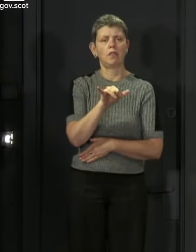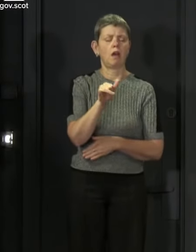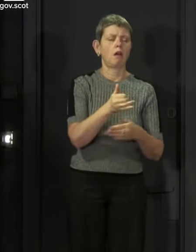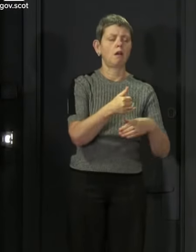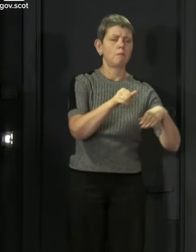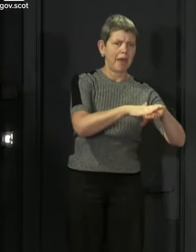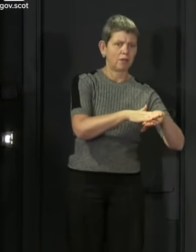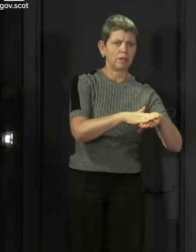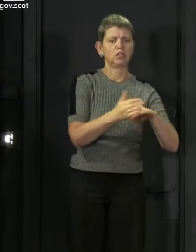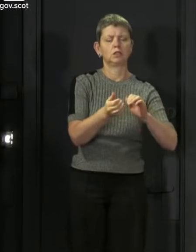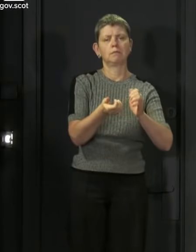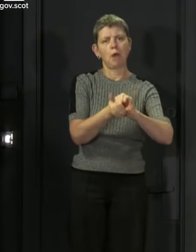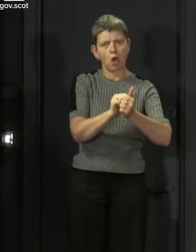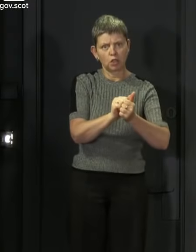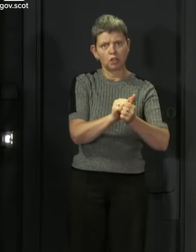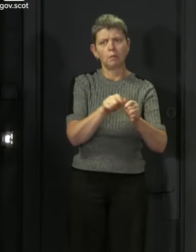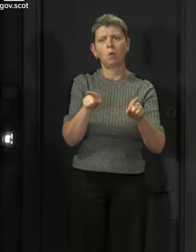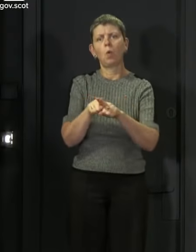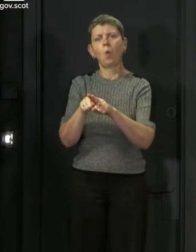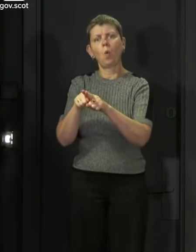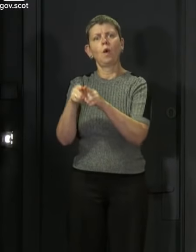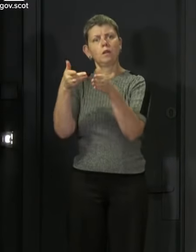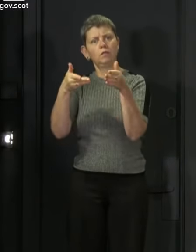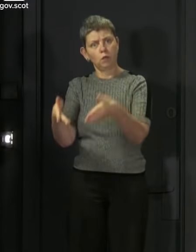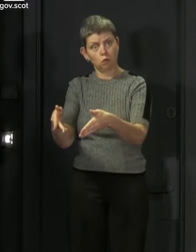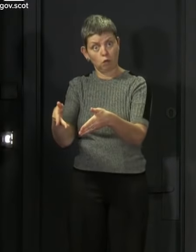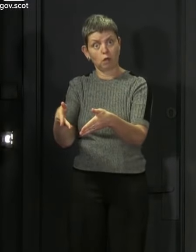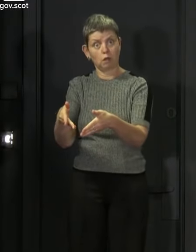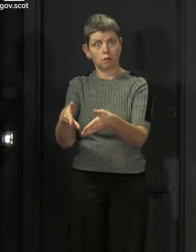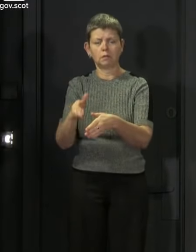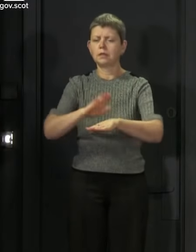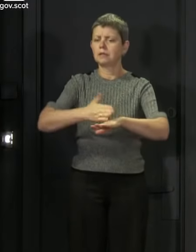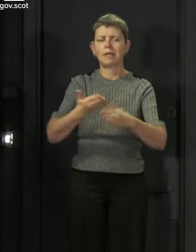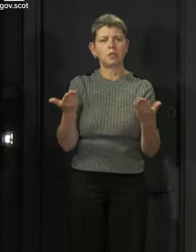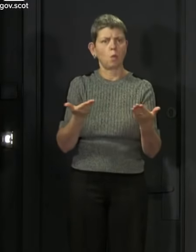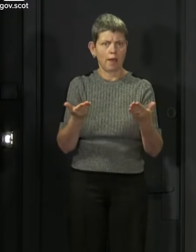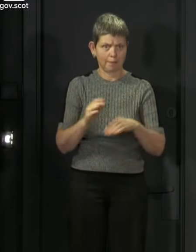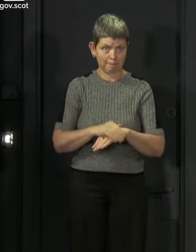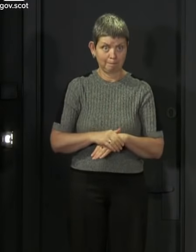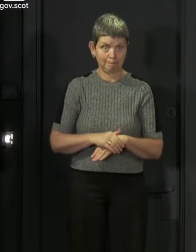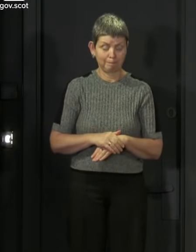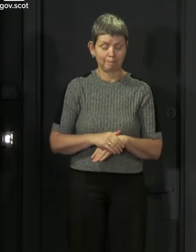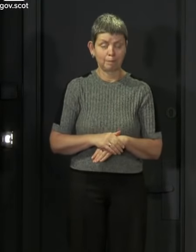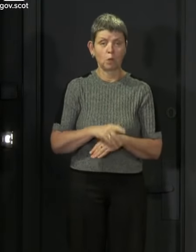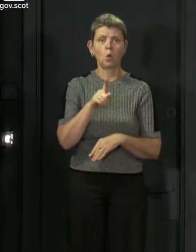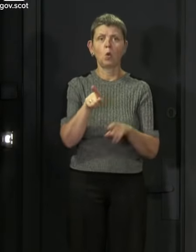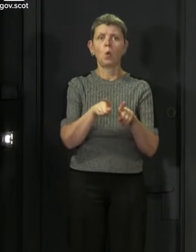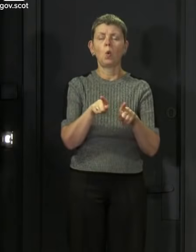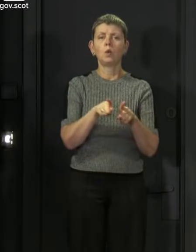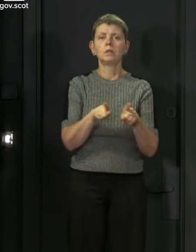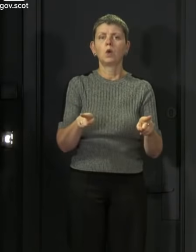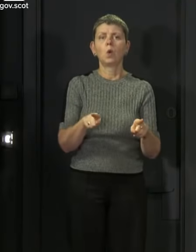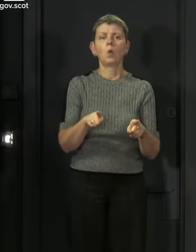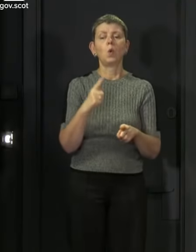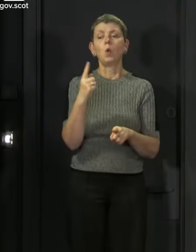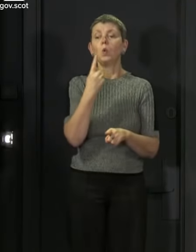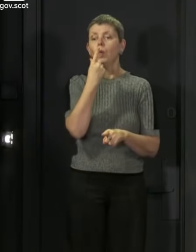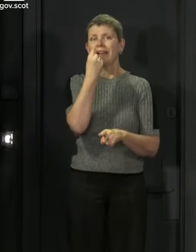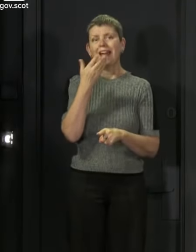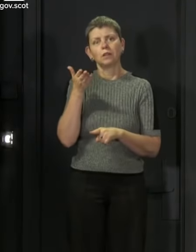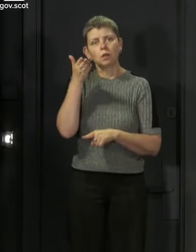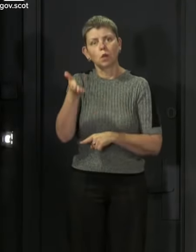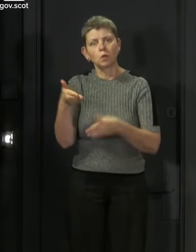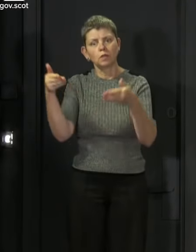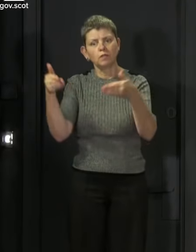civil partnership ceremonies or service, wherever it is taking place. We're also removing the restrictions on the categories of people who can